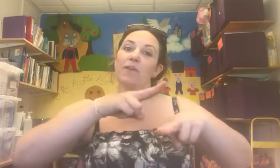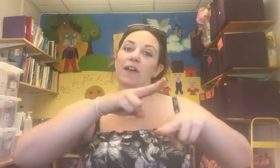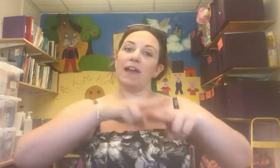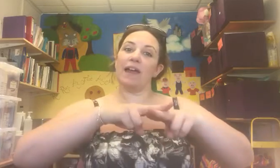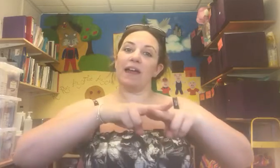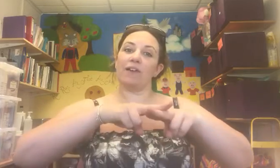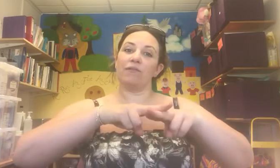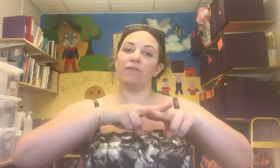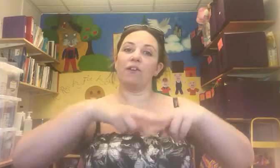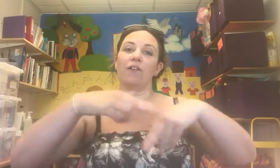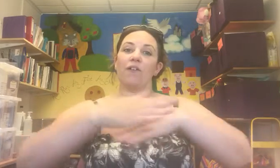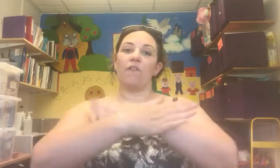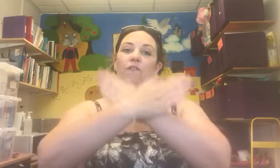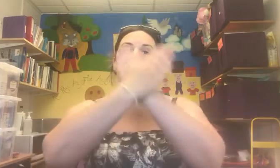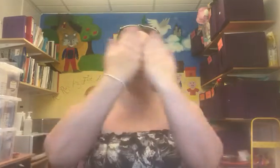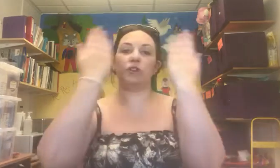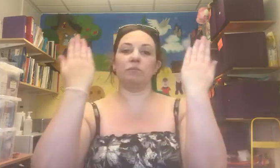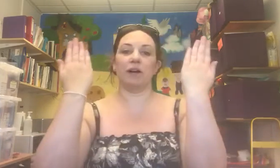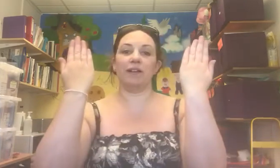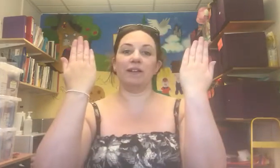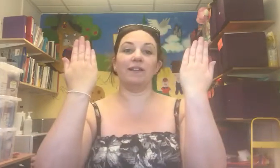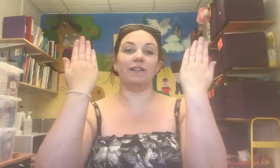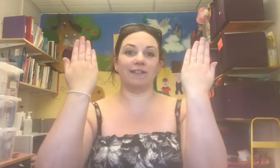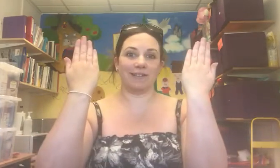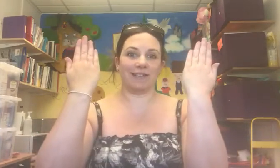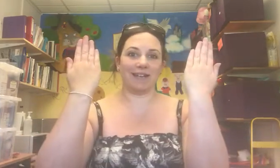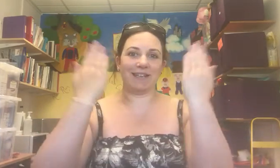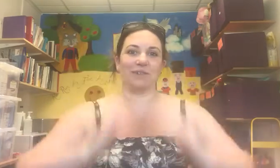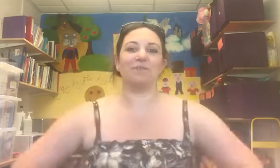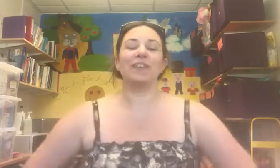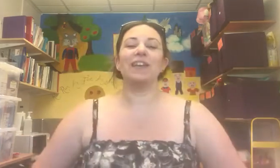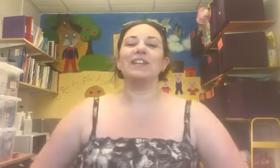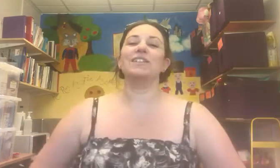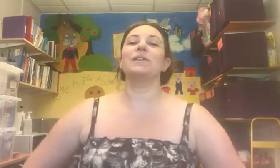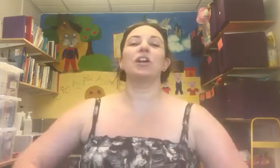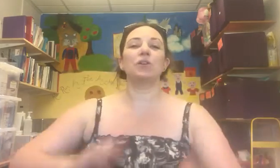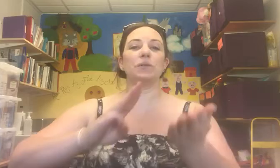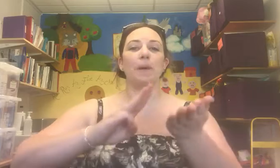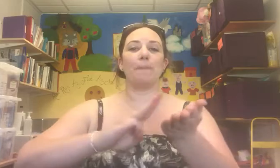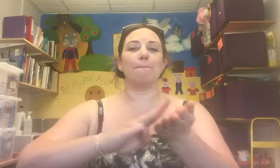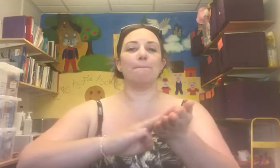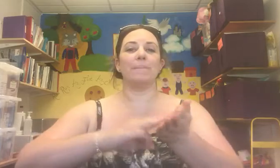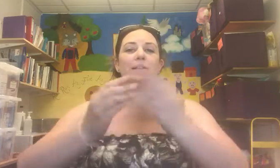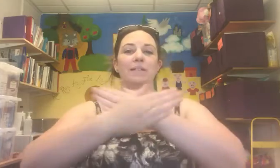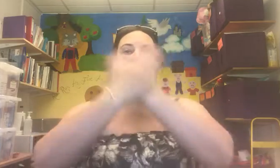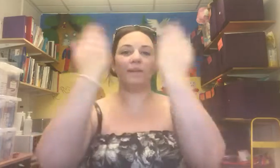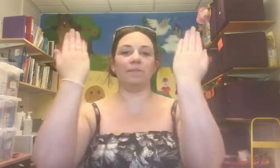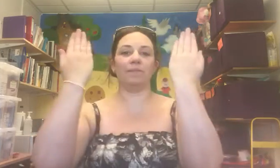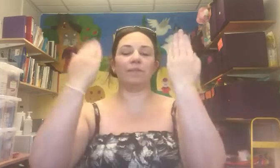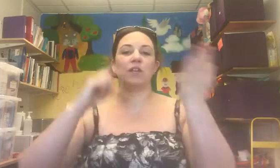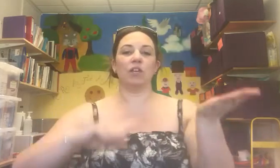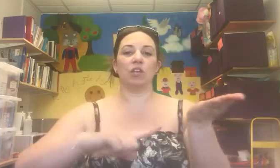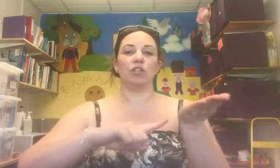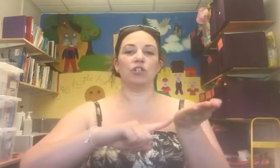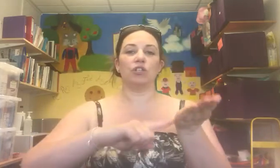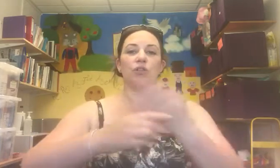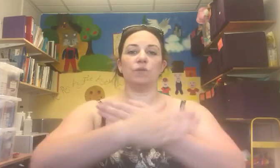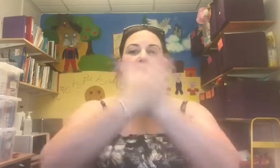F followed by day. So, it goes Monday, Tuesday,